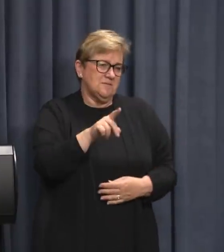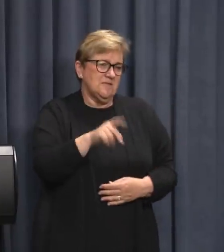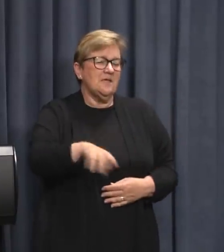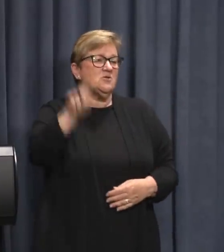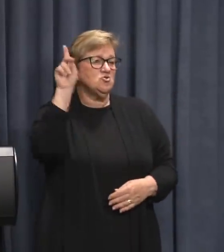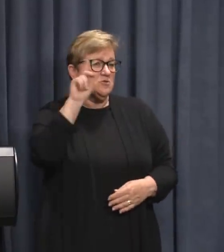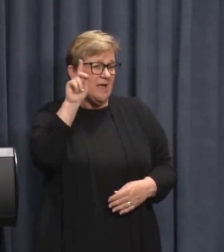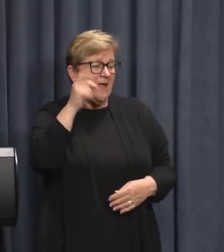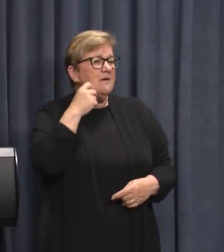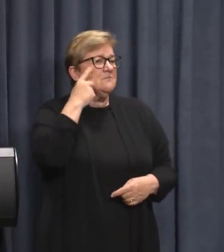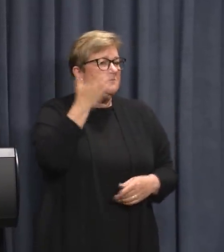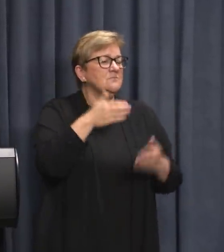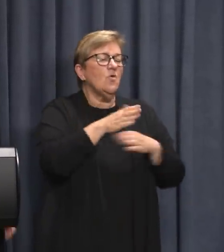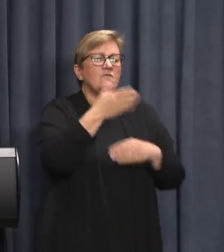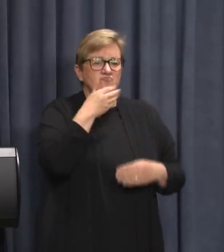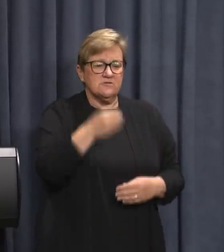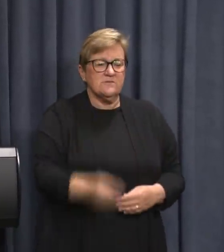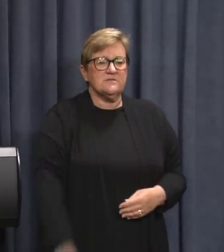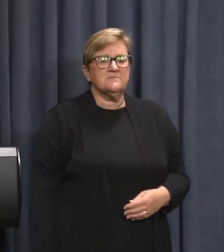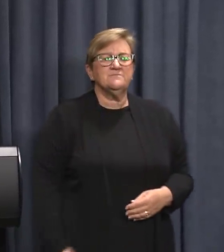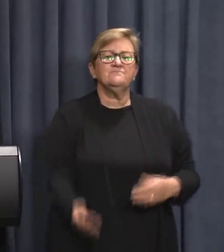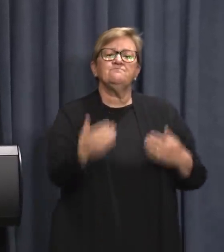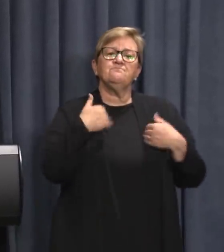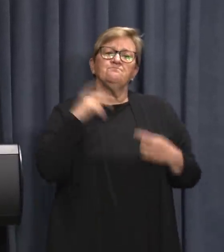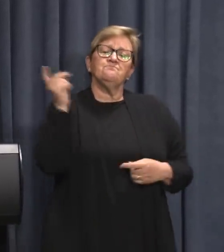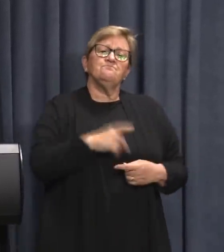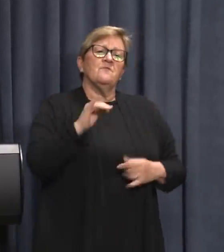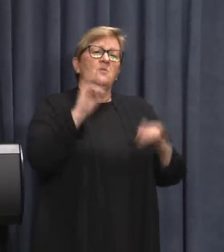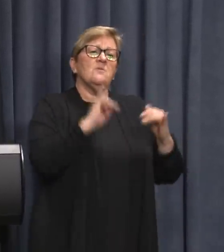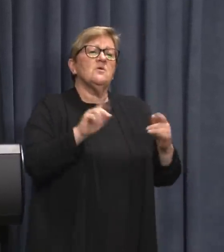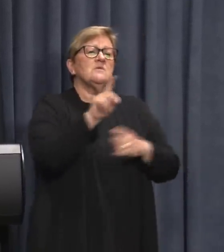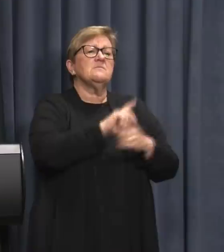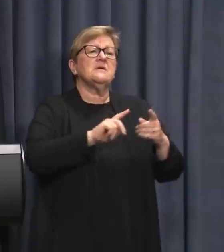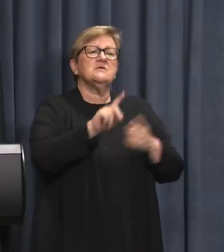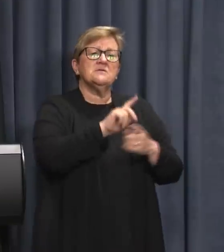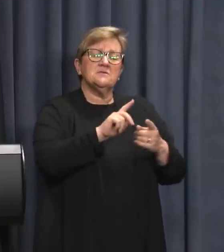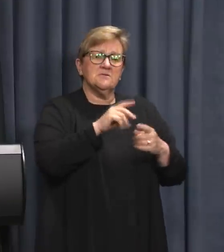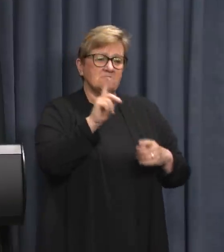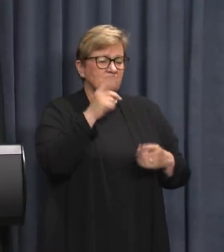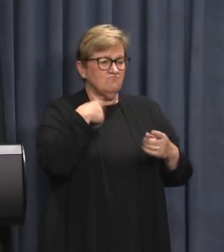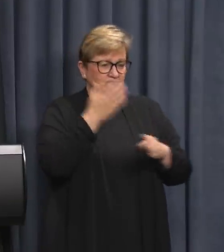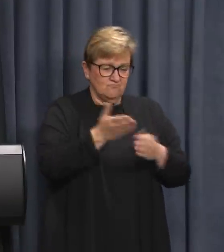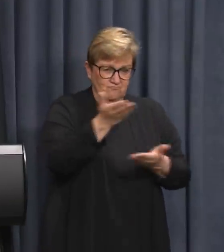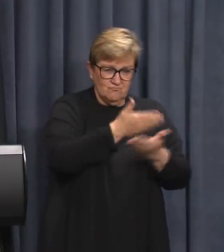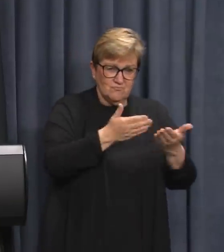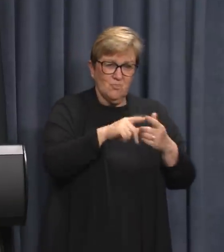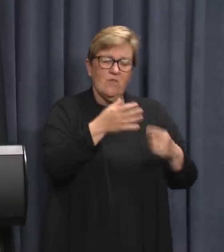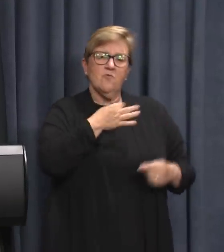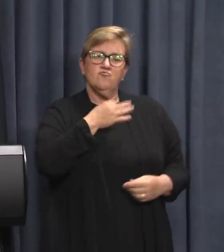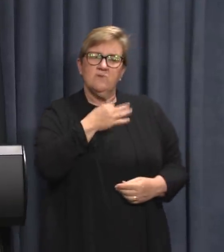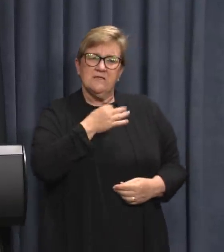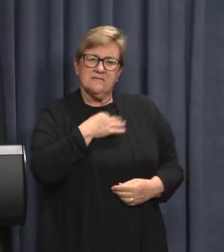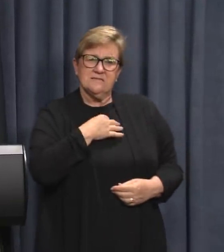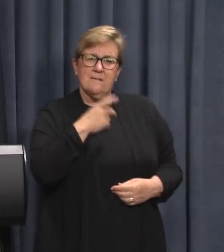today and in coming days over Christmas. I've just come from an emergency management team meeting which was held to discuss the potential risks